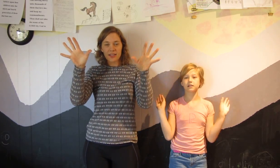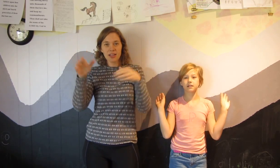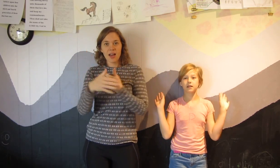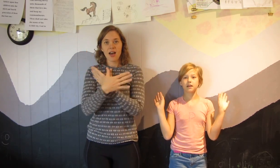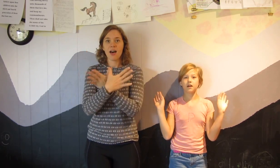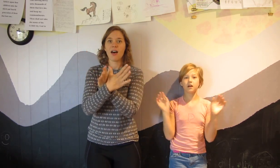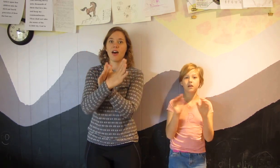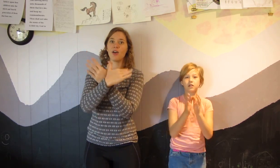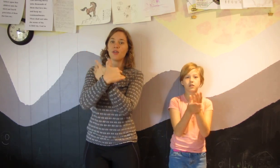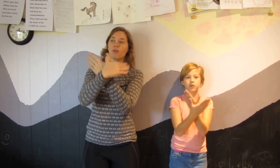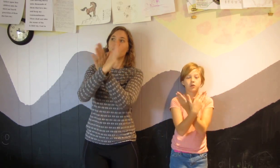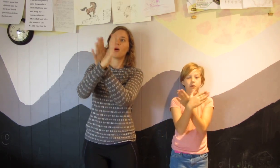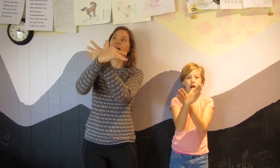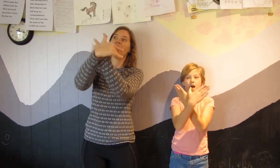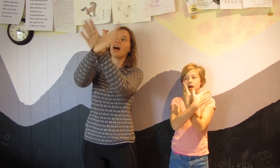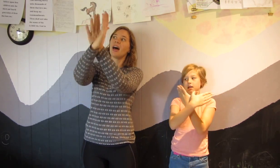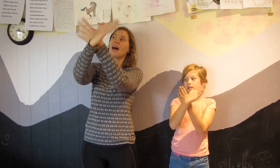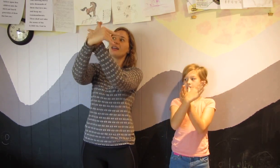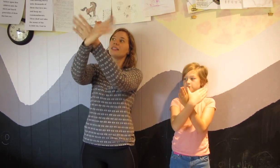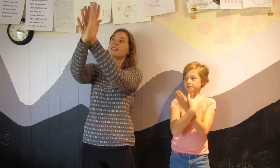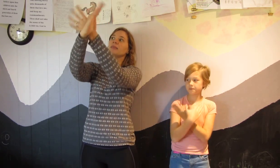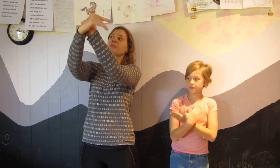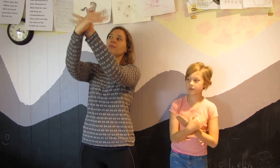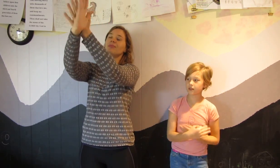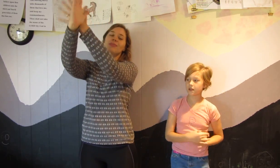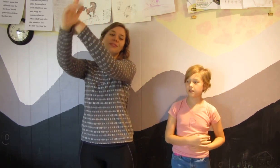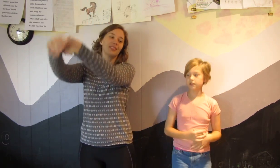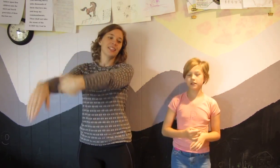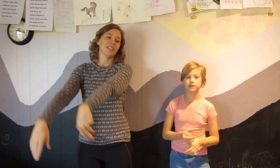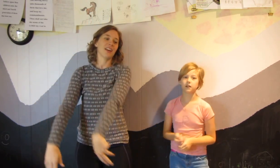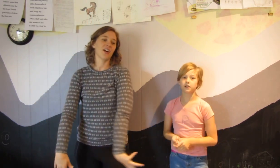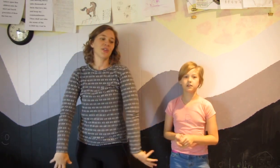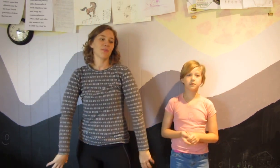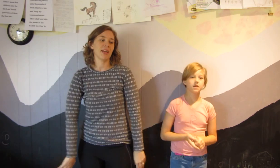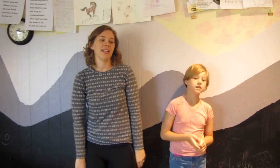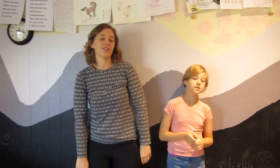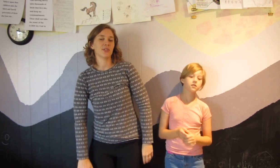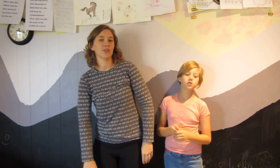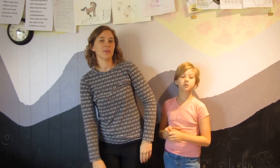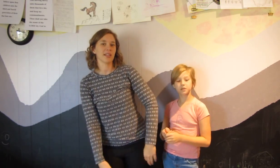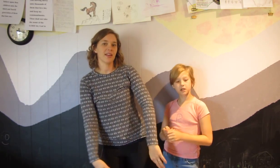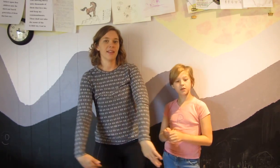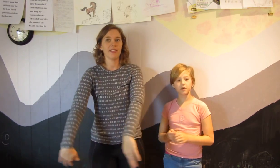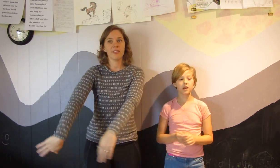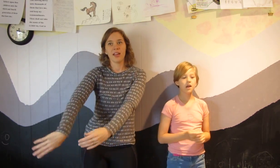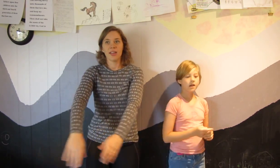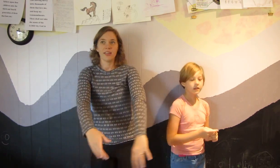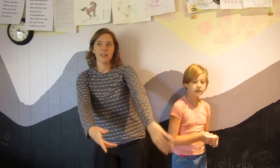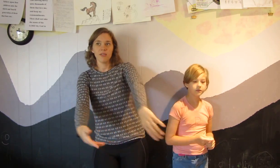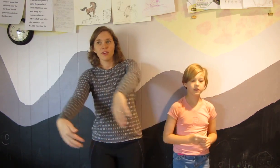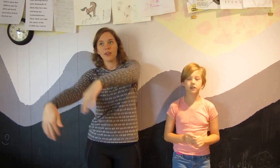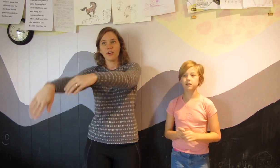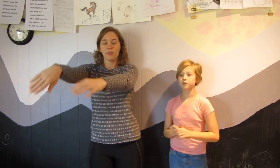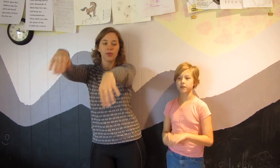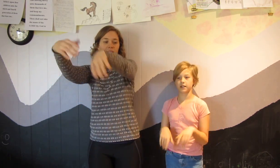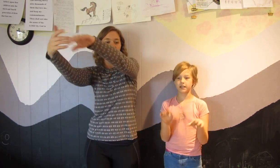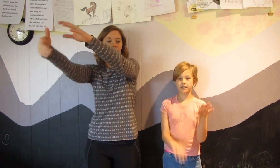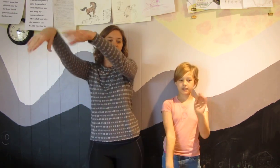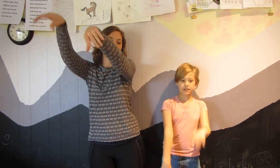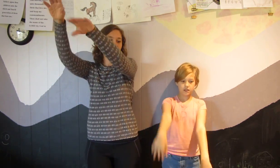arthropods these are the major groups of invertebrates